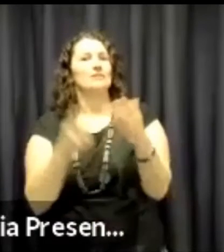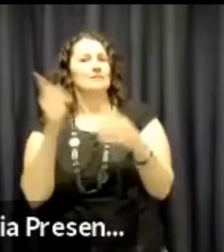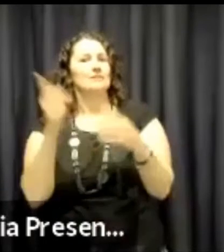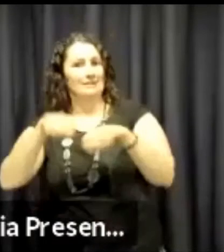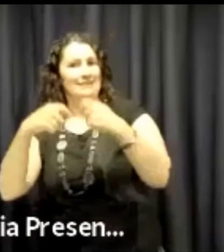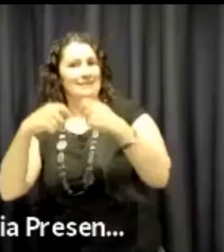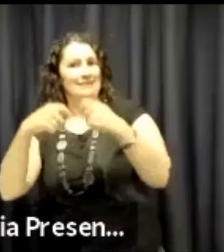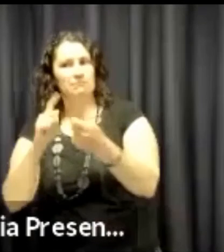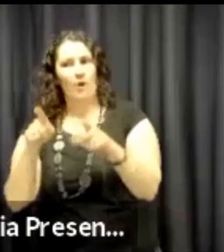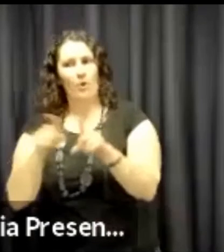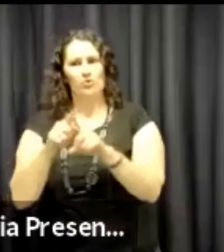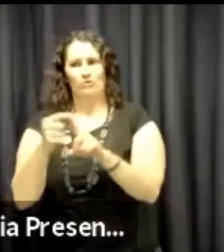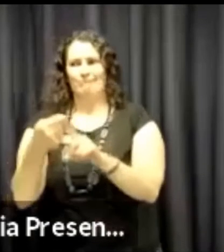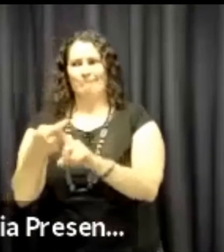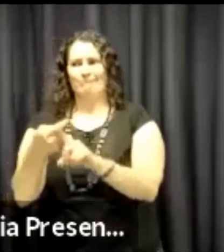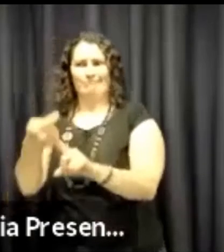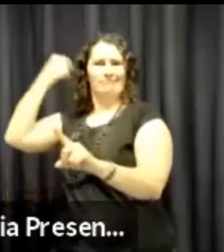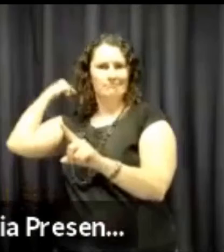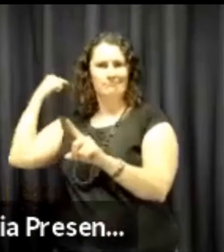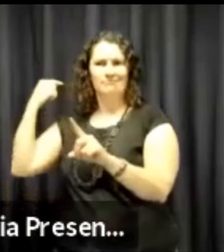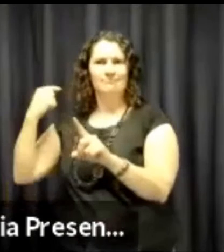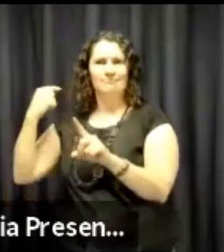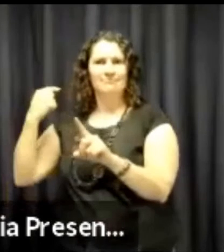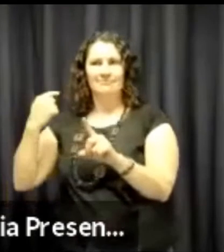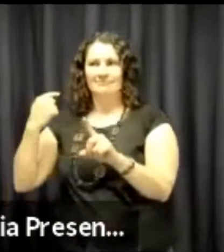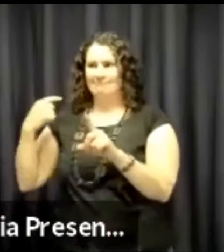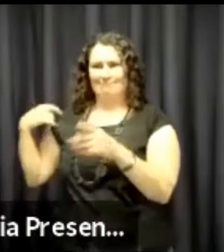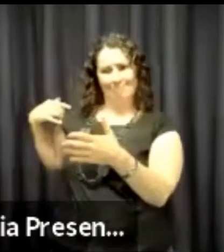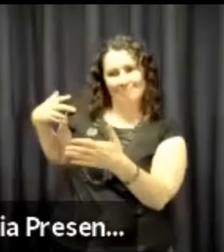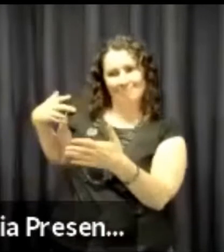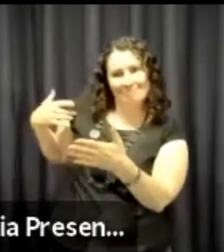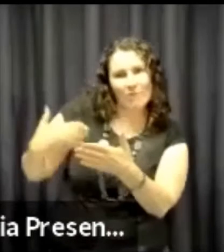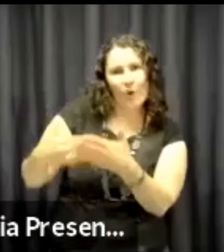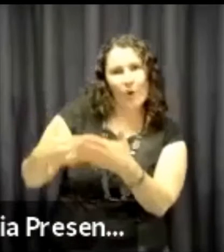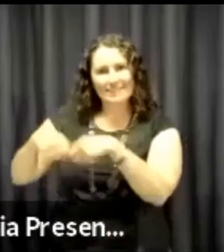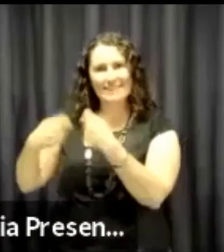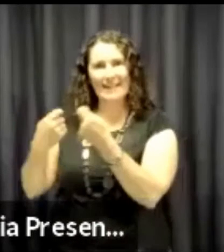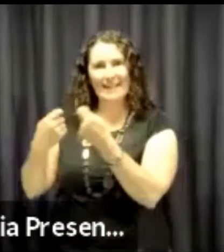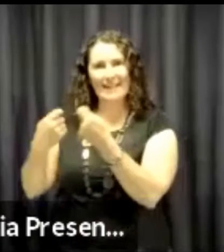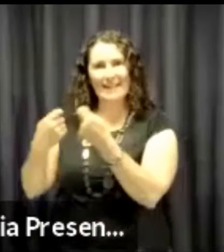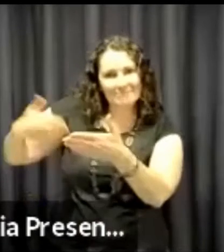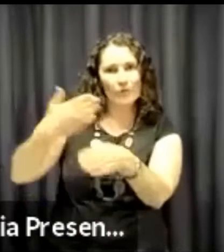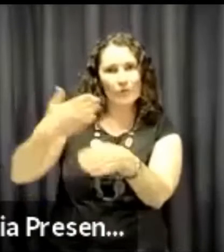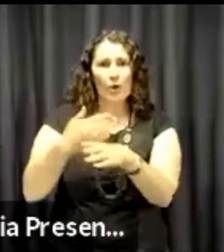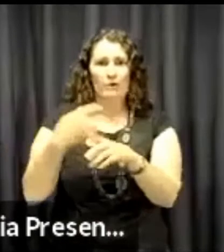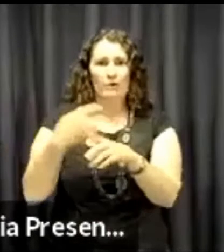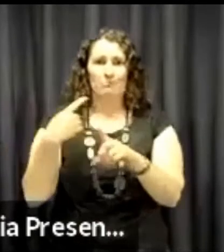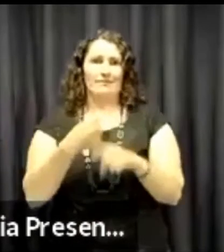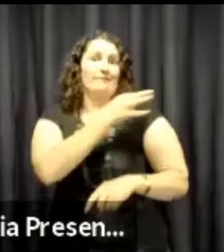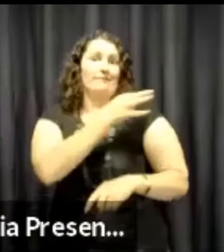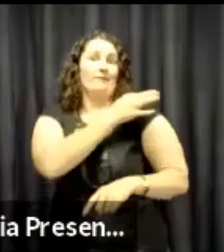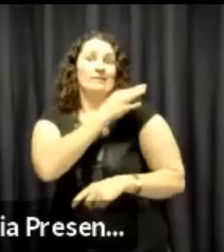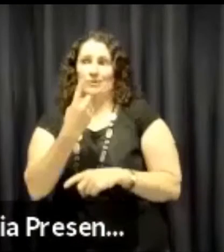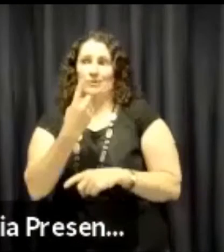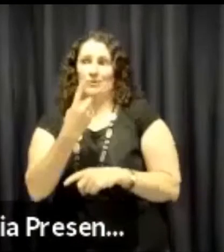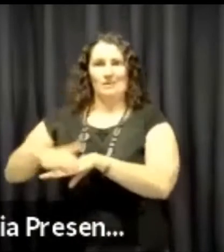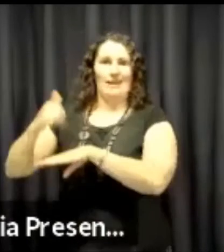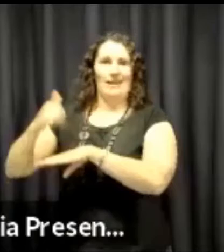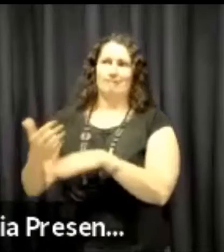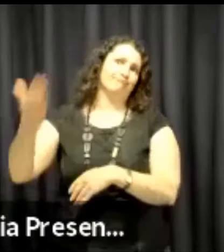and it's something we should be proud of. Not just the current team, but also historically previous members who worked with this team over the years and the